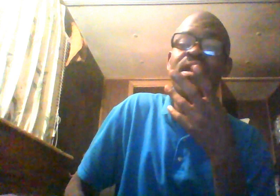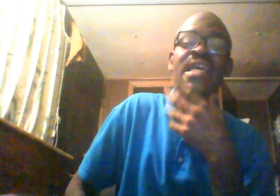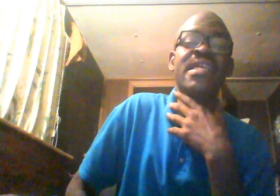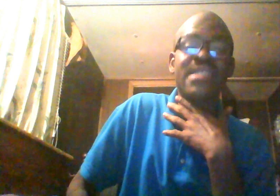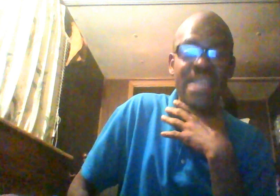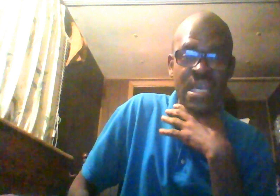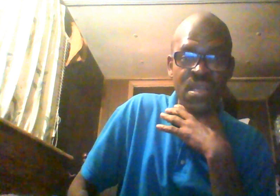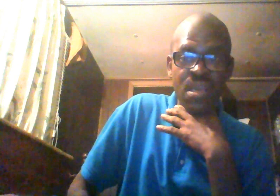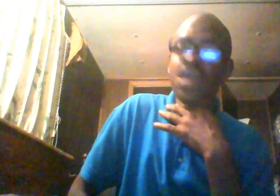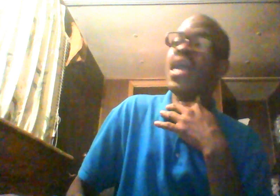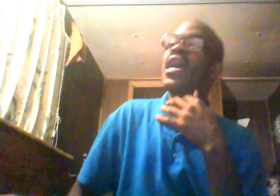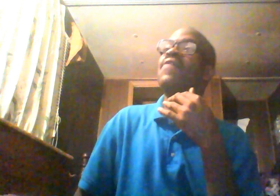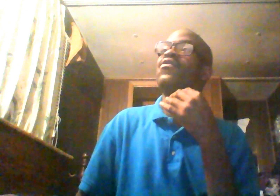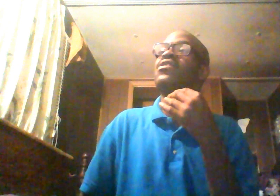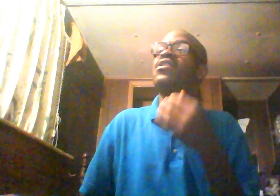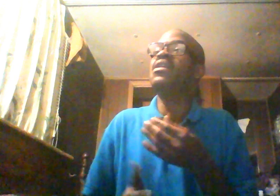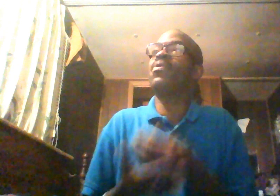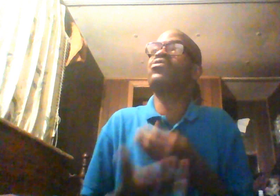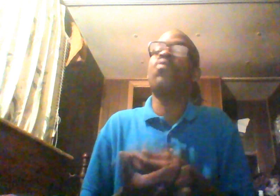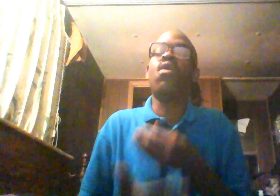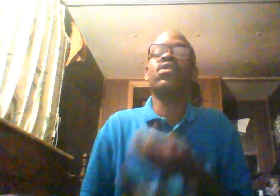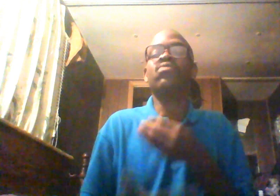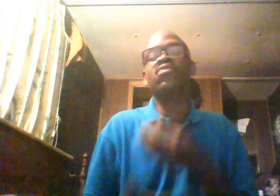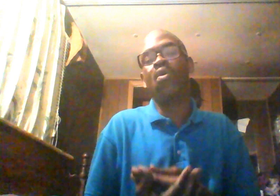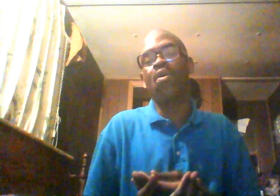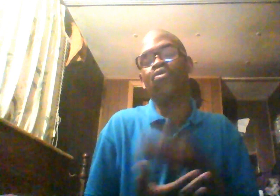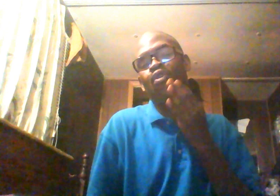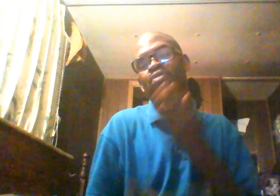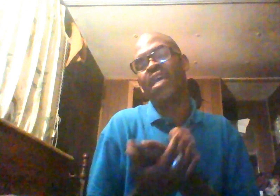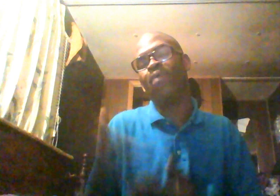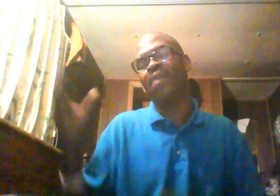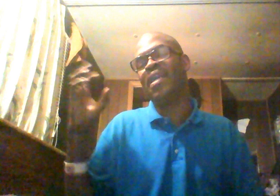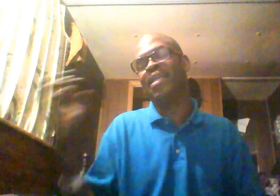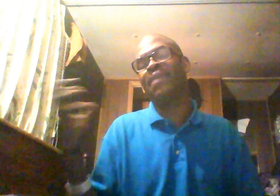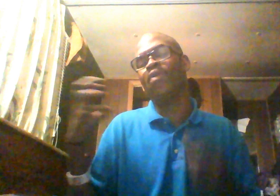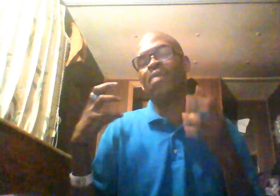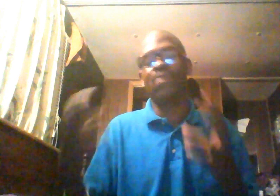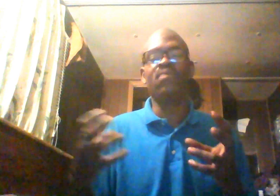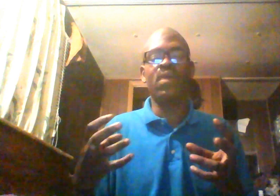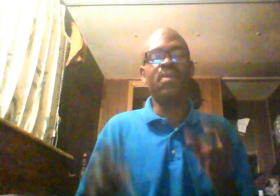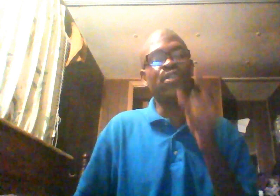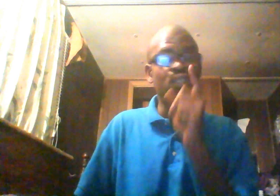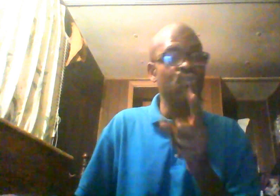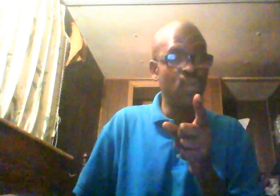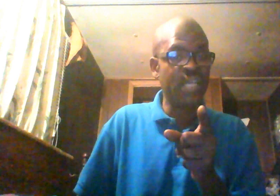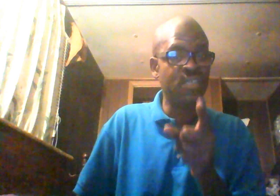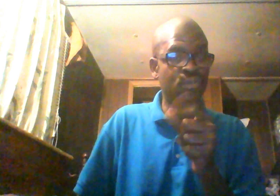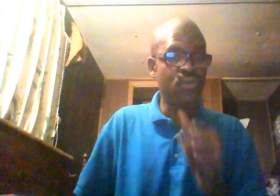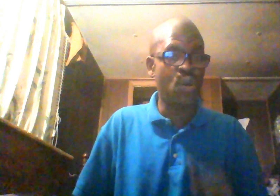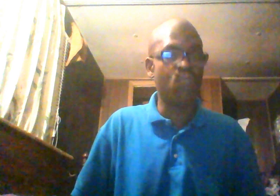to hit his estate. And, if you're a sleep person walking through this world. You're going to take whatever they give you and run with it. Because, you're too lazy to do your homework.